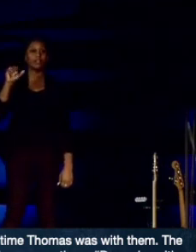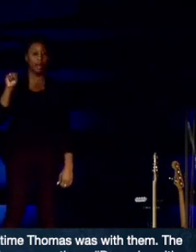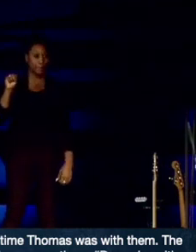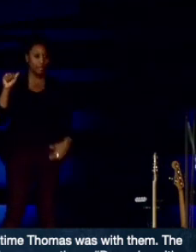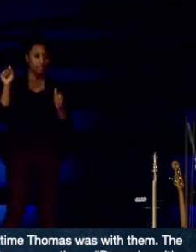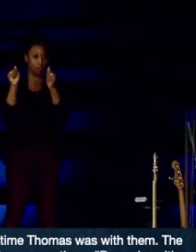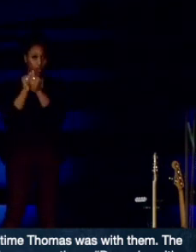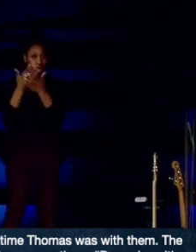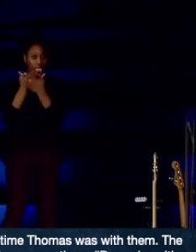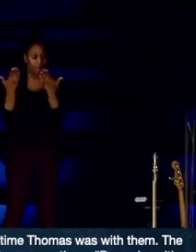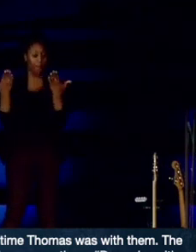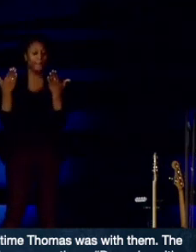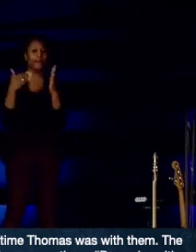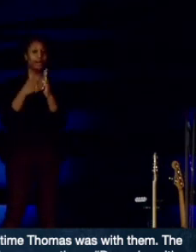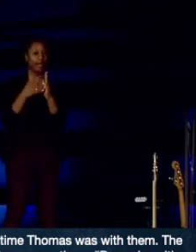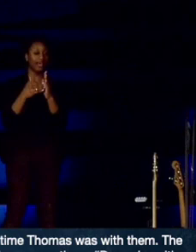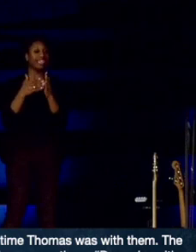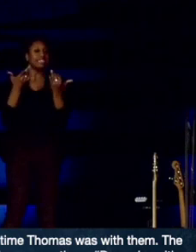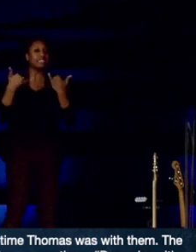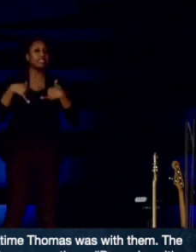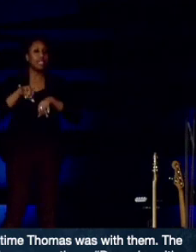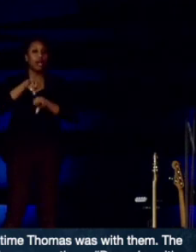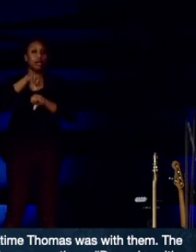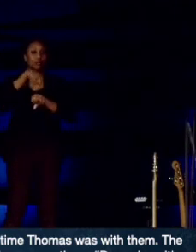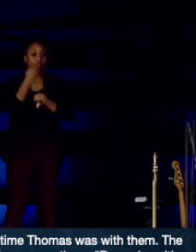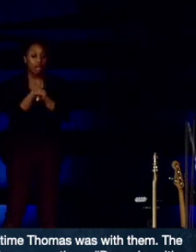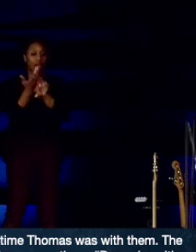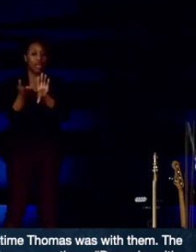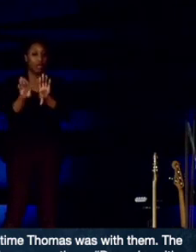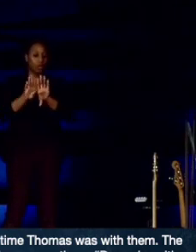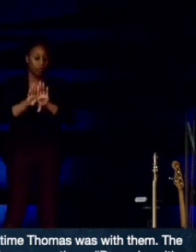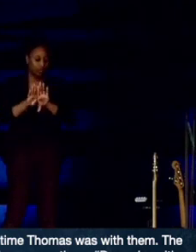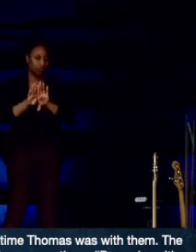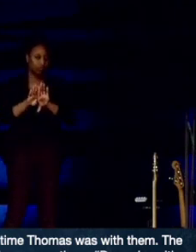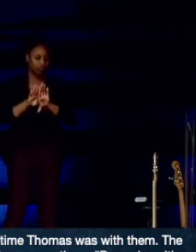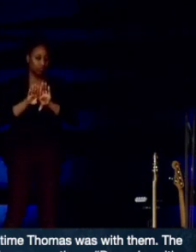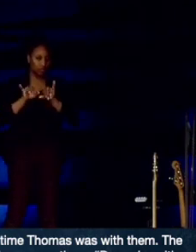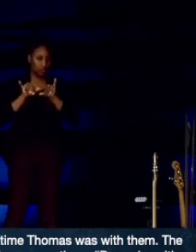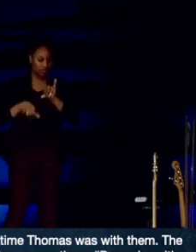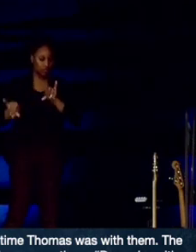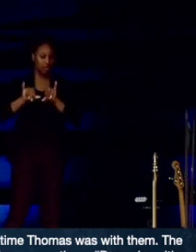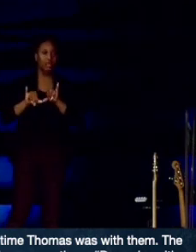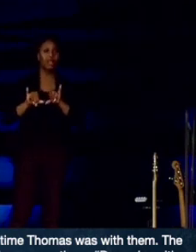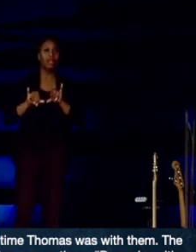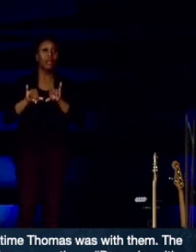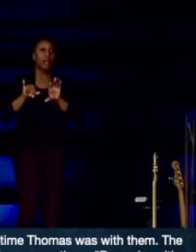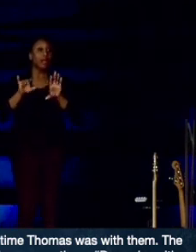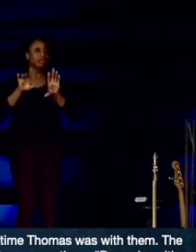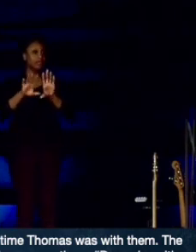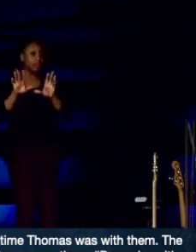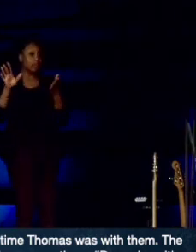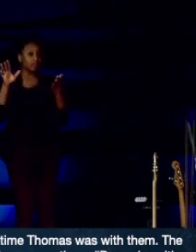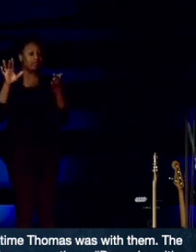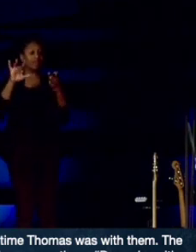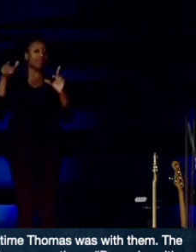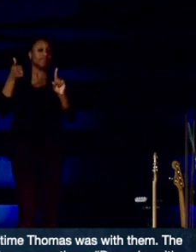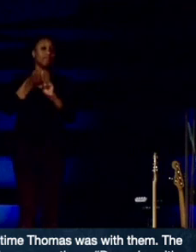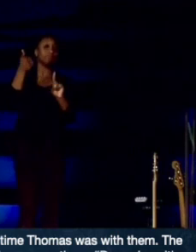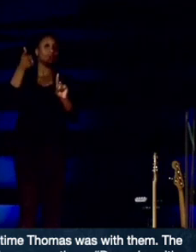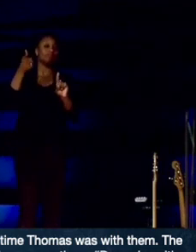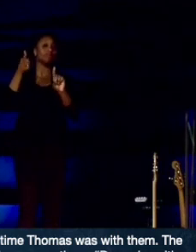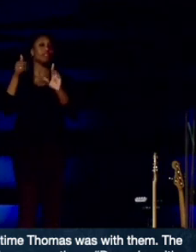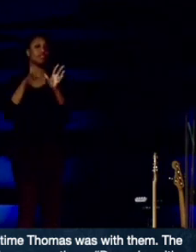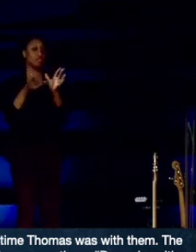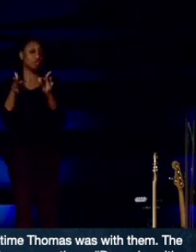They're still locking the doors. But suddenly, everyone say suddenly. Jesus showed